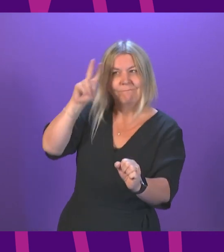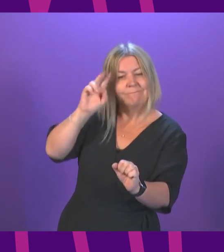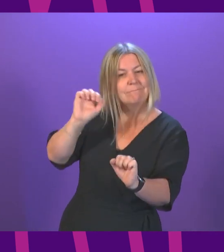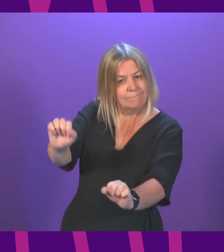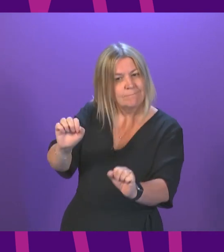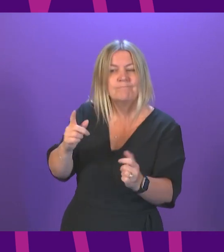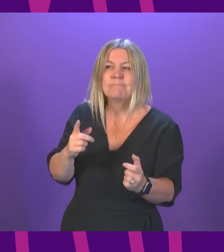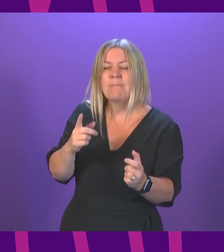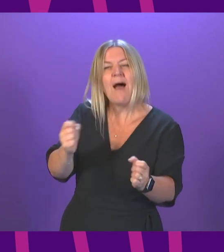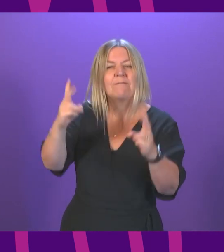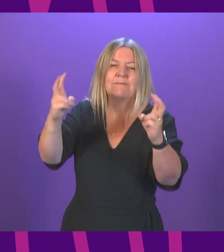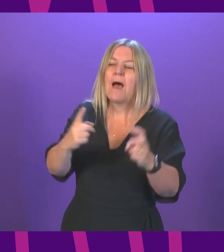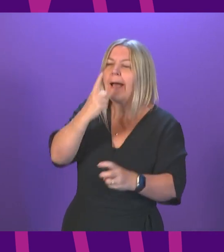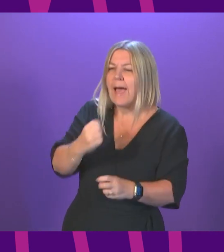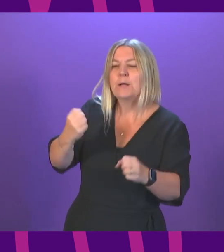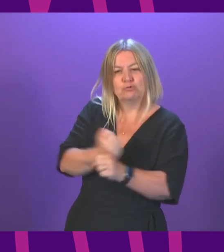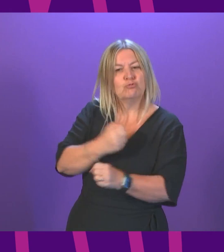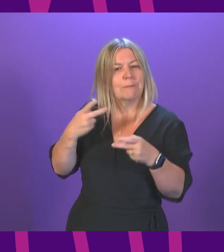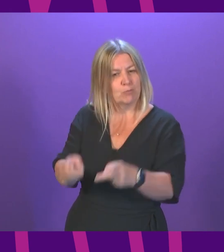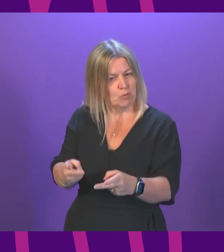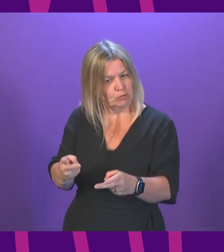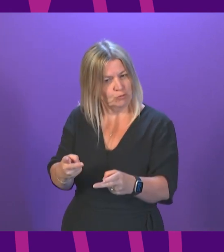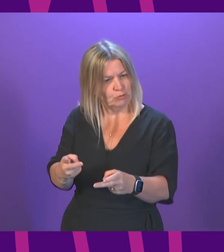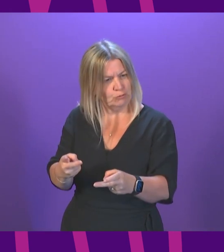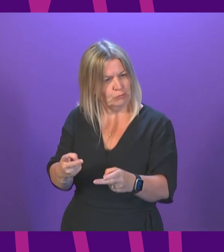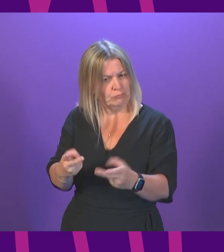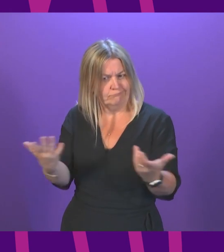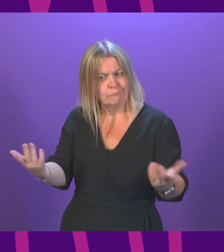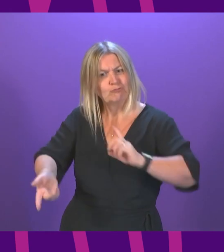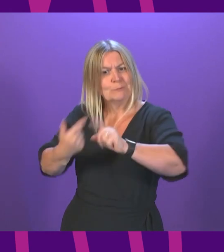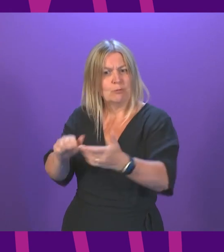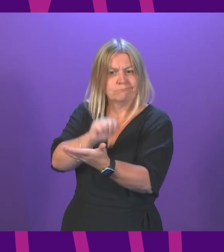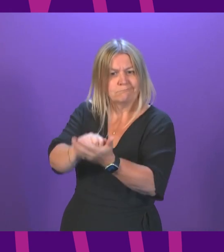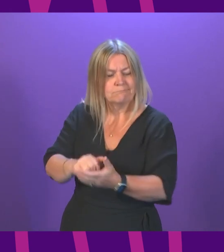can-do approach to this new stage of our pandemic response? First Minister.